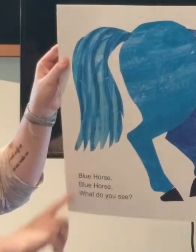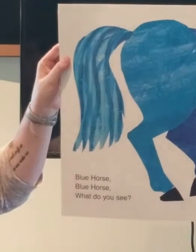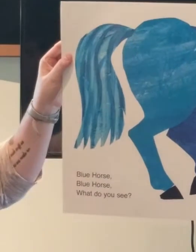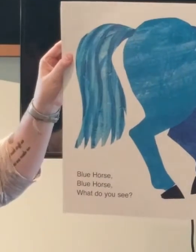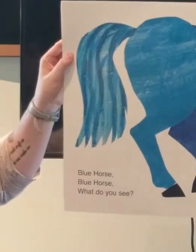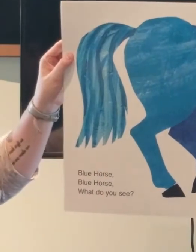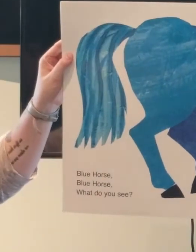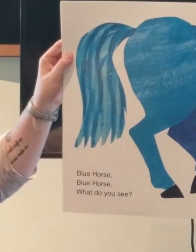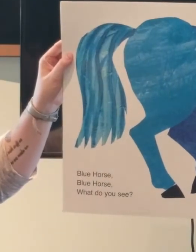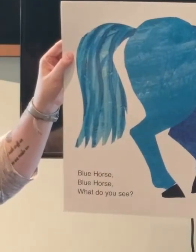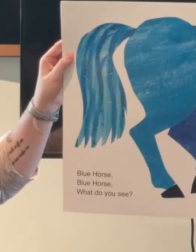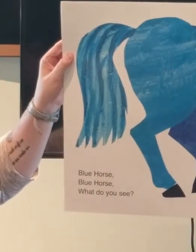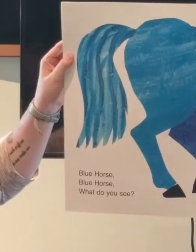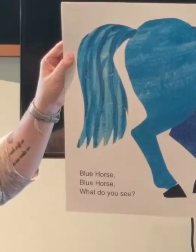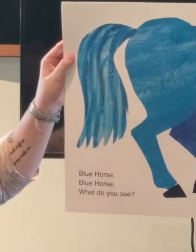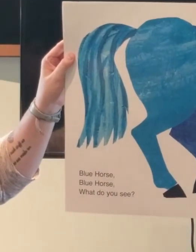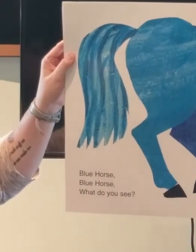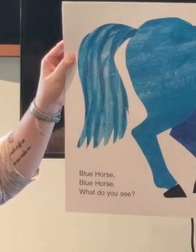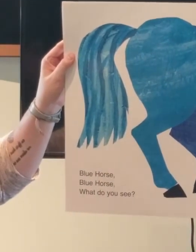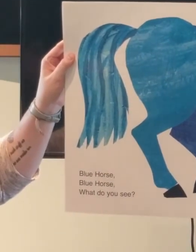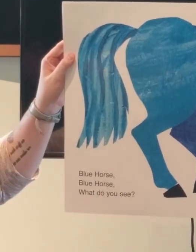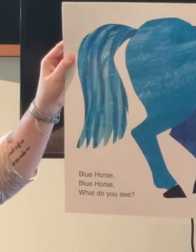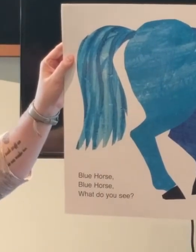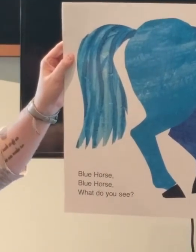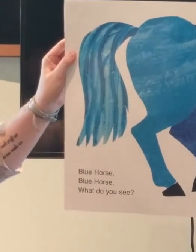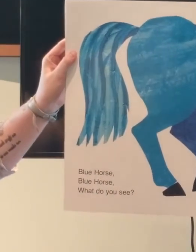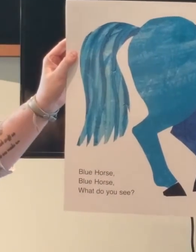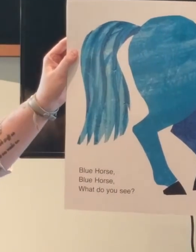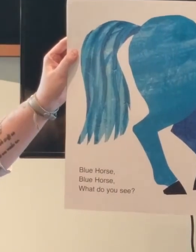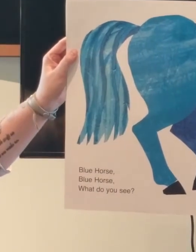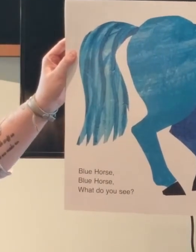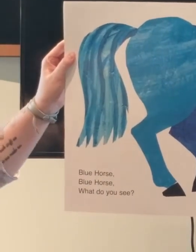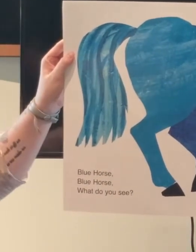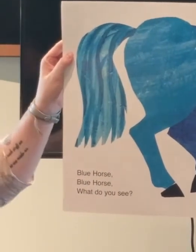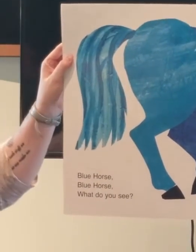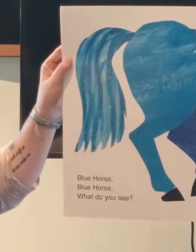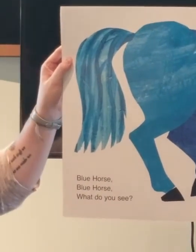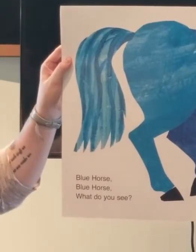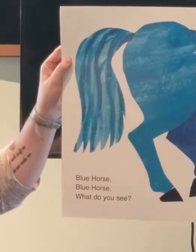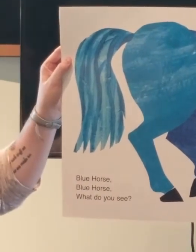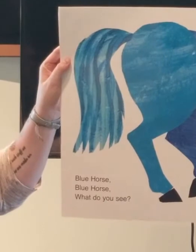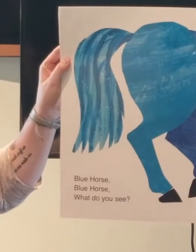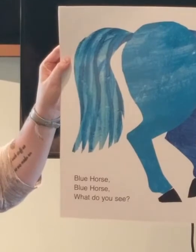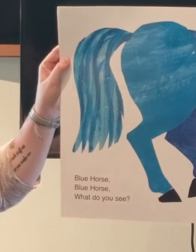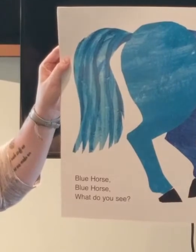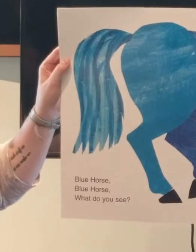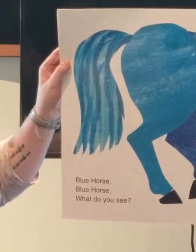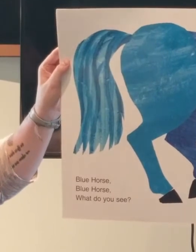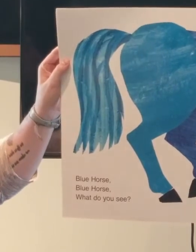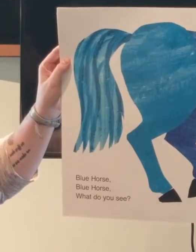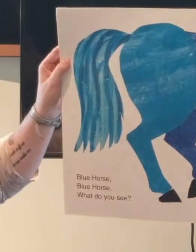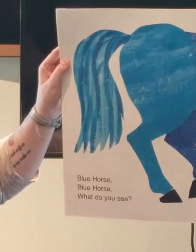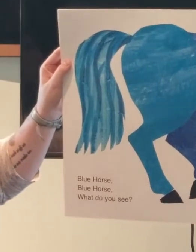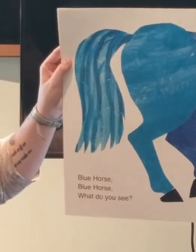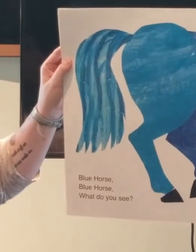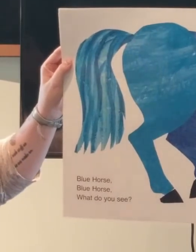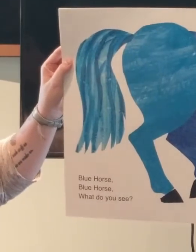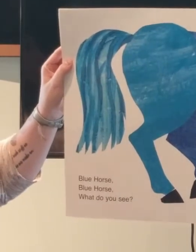blue horse, what do you see? I see a green frog looking at me.